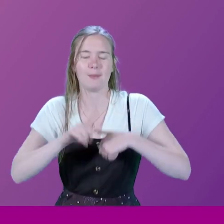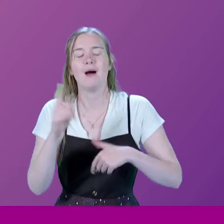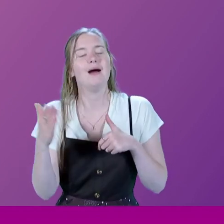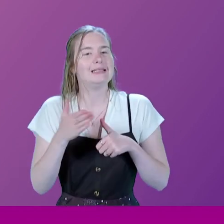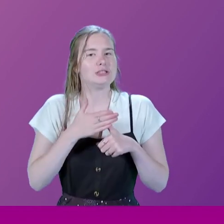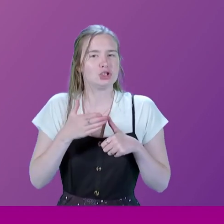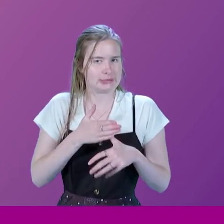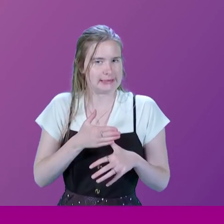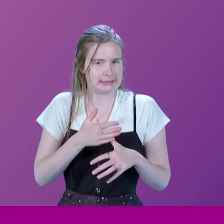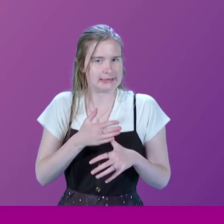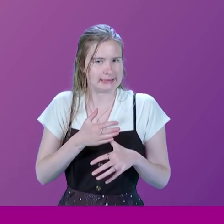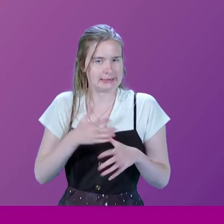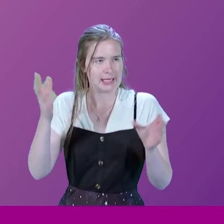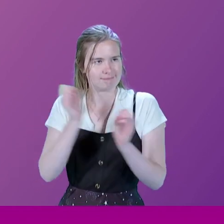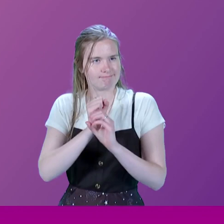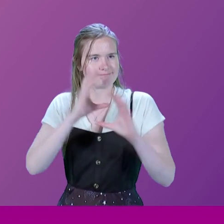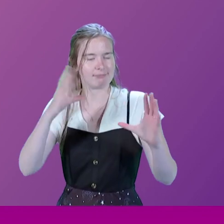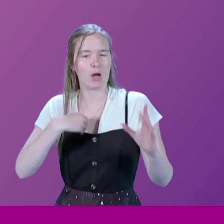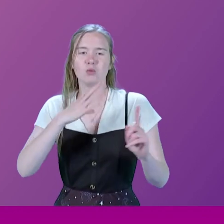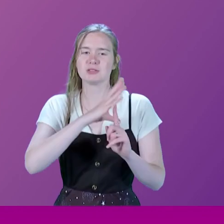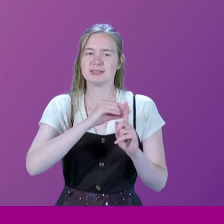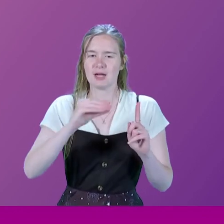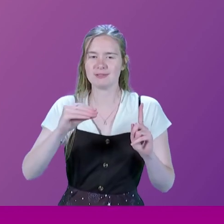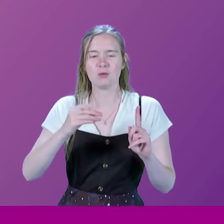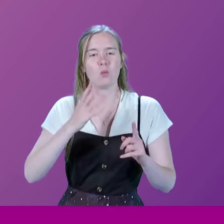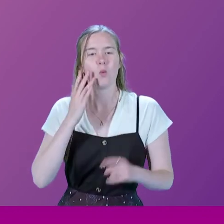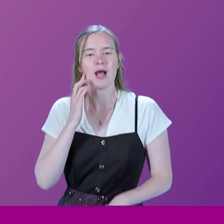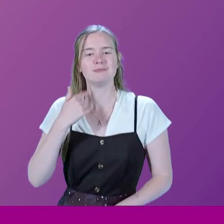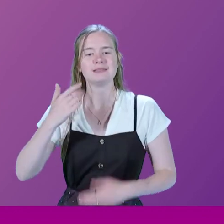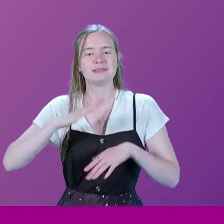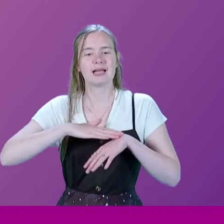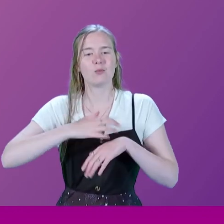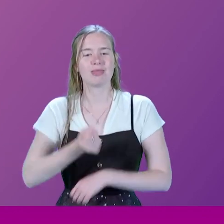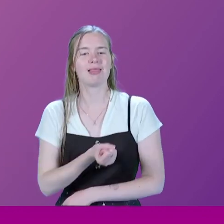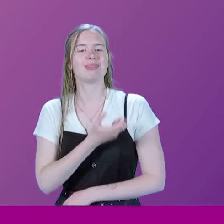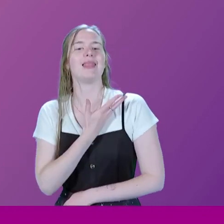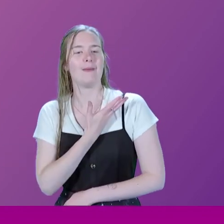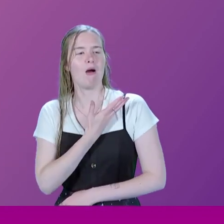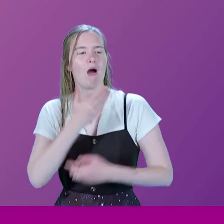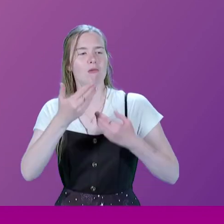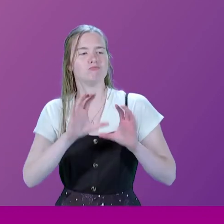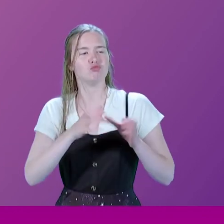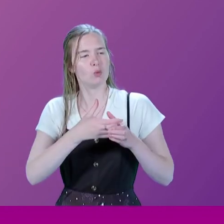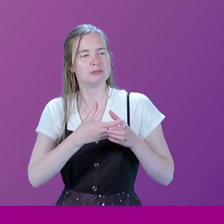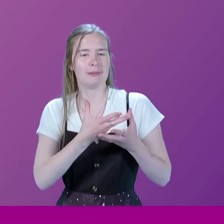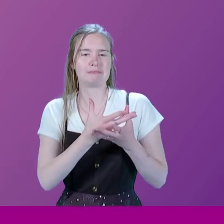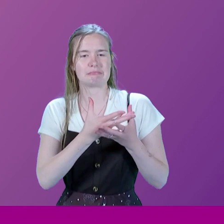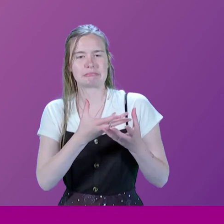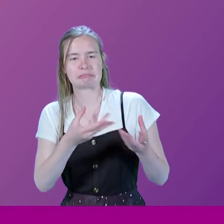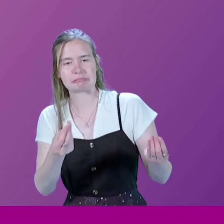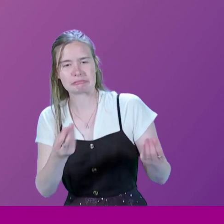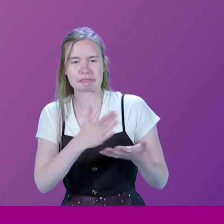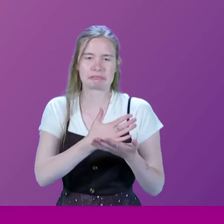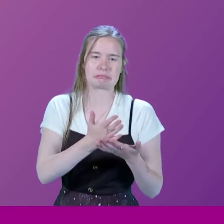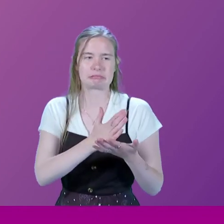I came to the view that I was a conservative at a period when I thought the Labour Party was very washed up. So